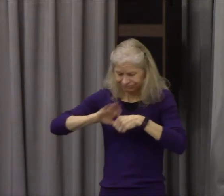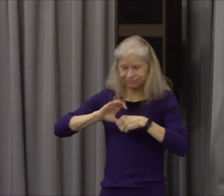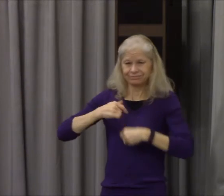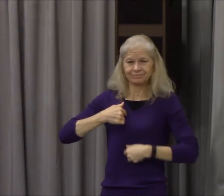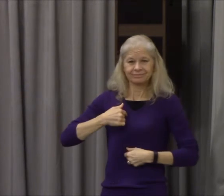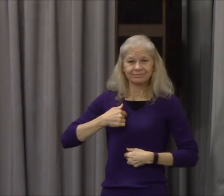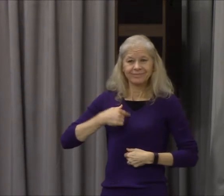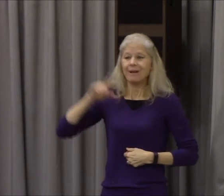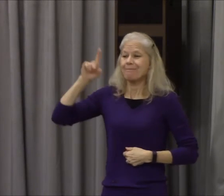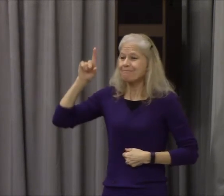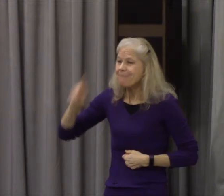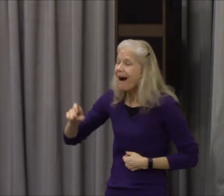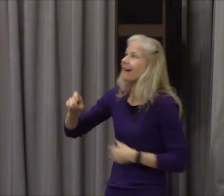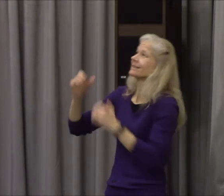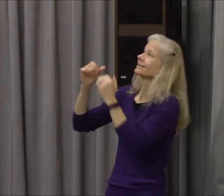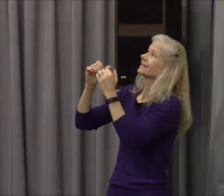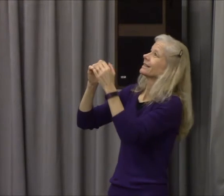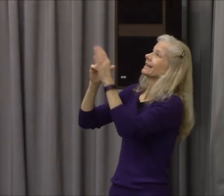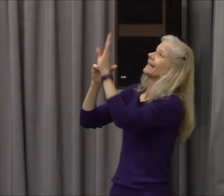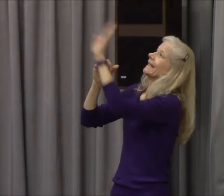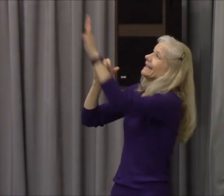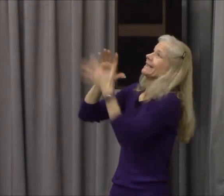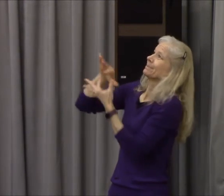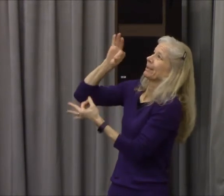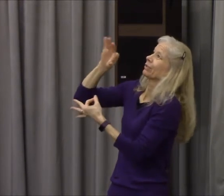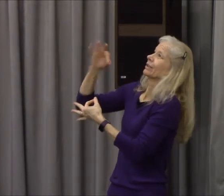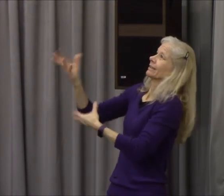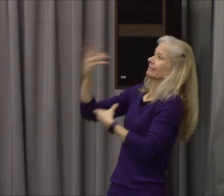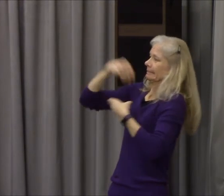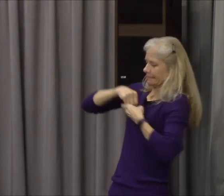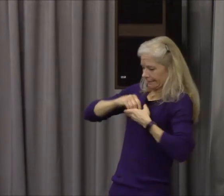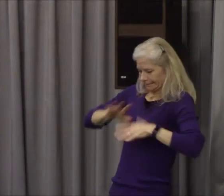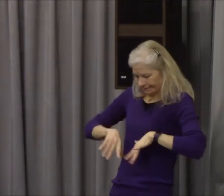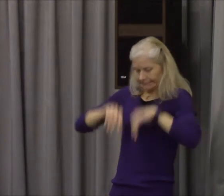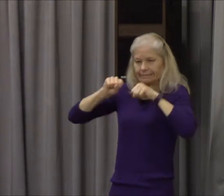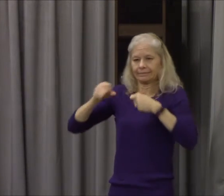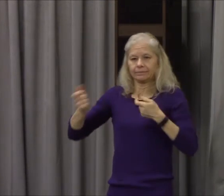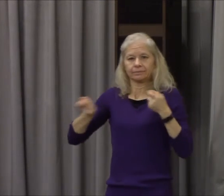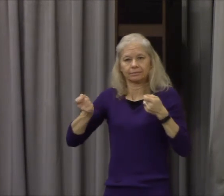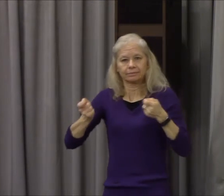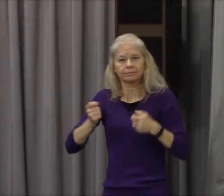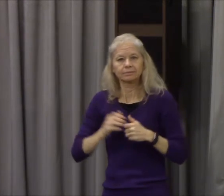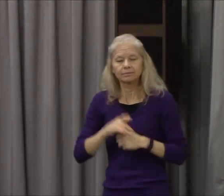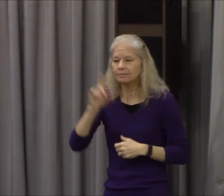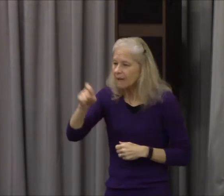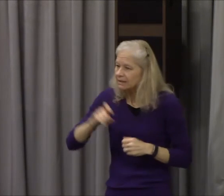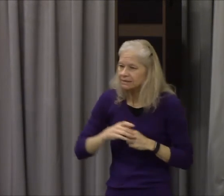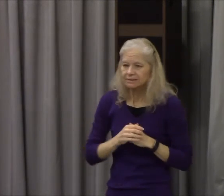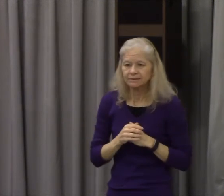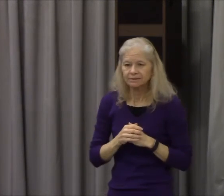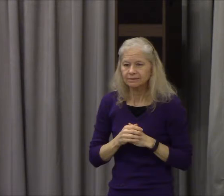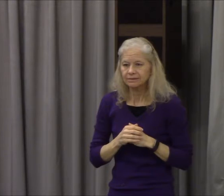calls us to do without his spirit in us amen yielding to him he lives in me